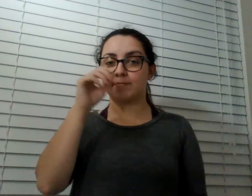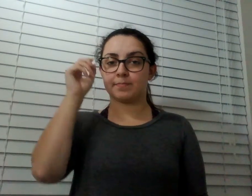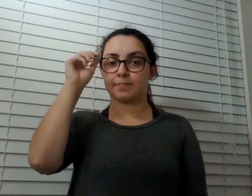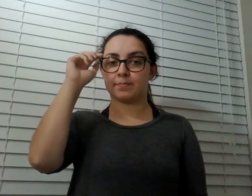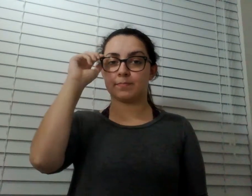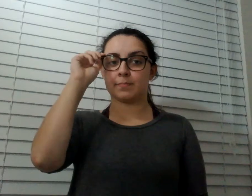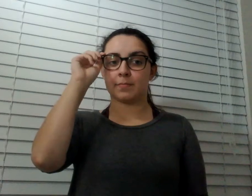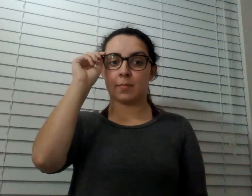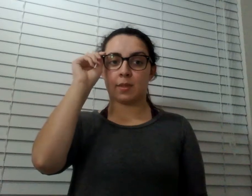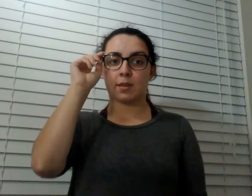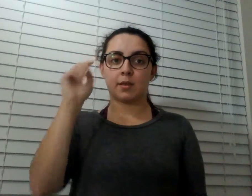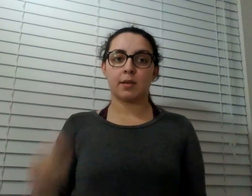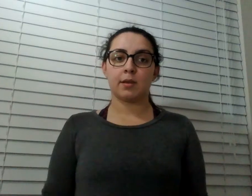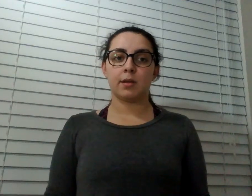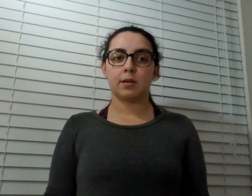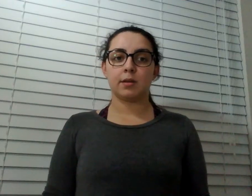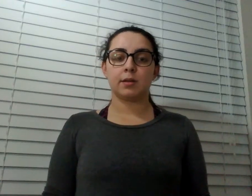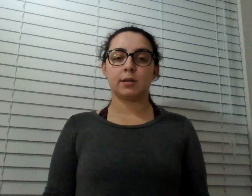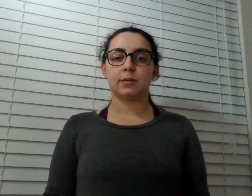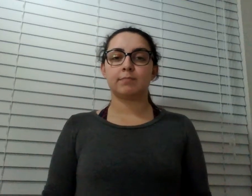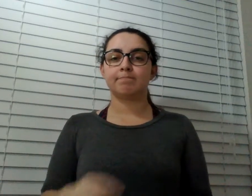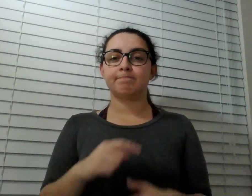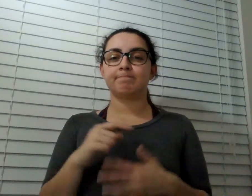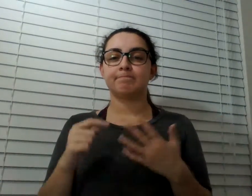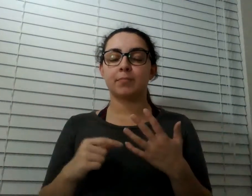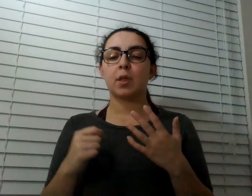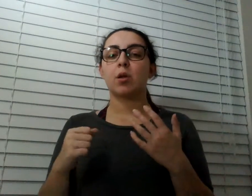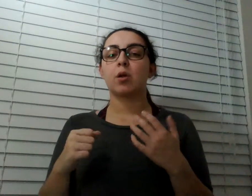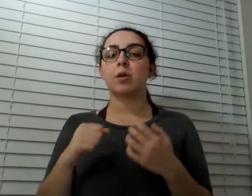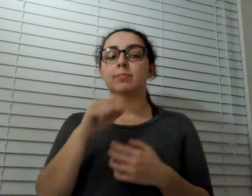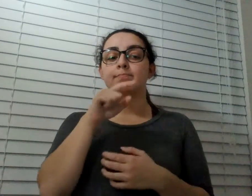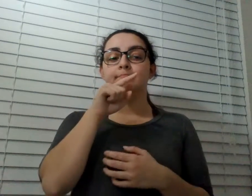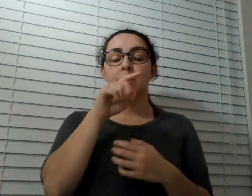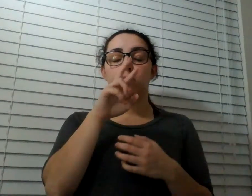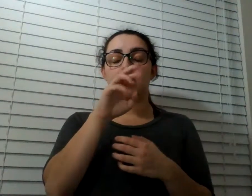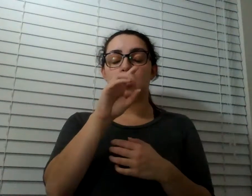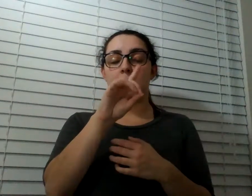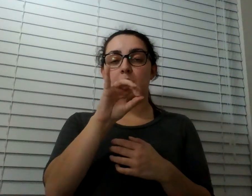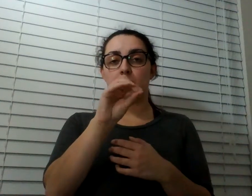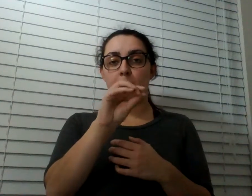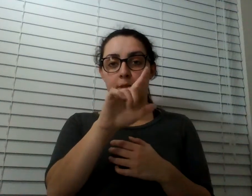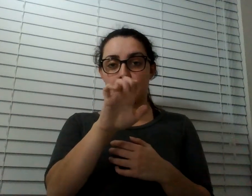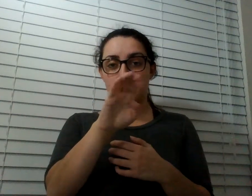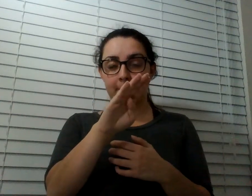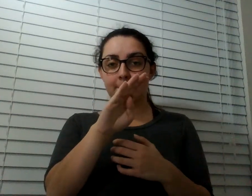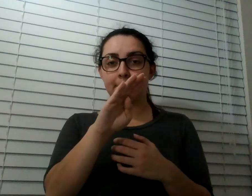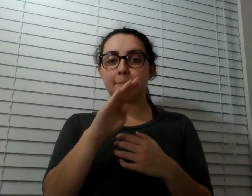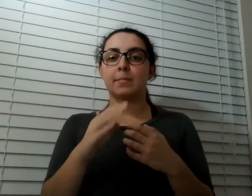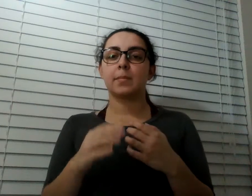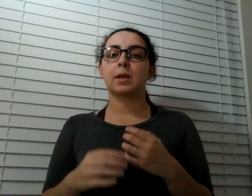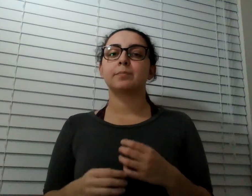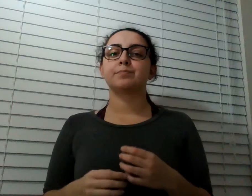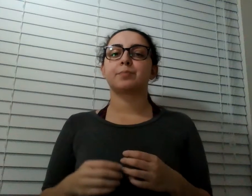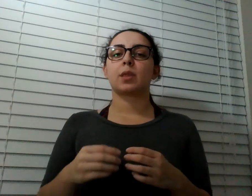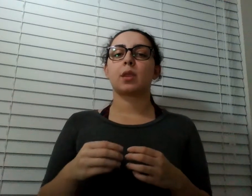Hi, this is Regan Choi. Radiolab is produced by WNYC and distributed by NPR.